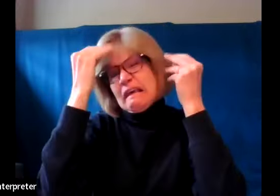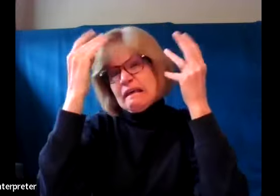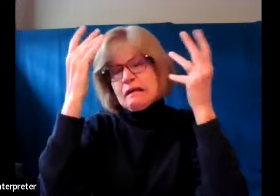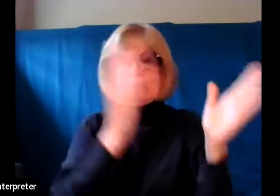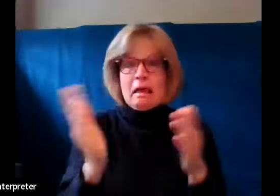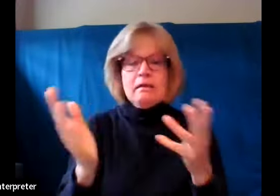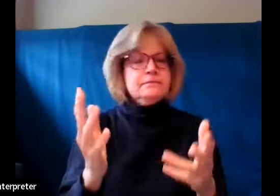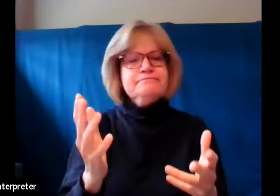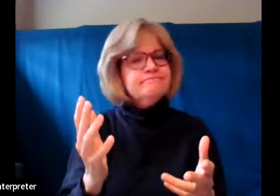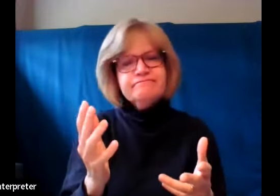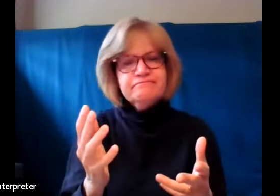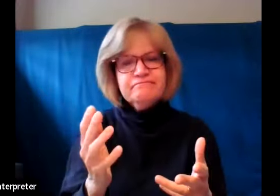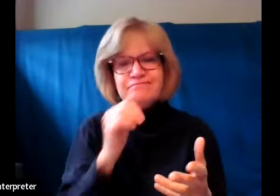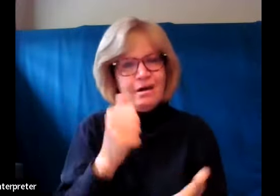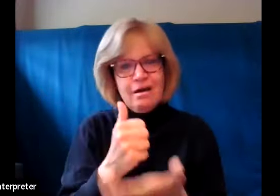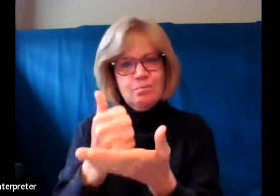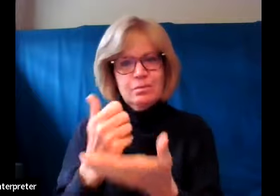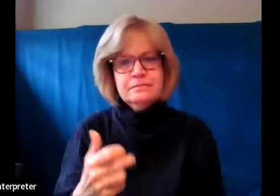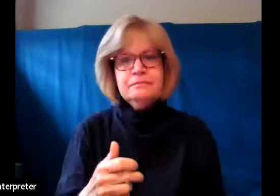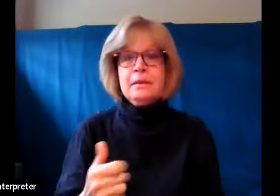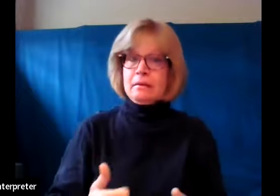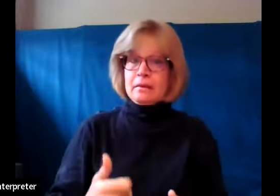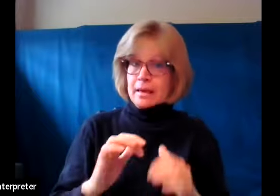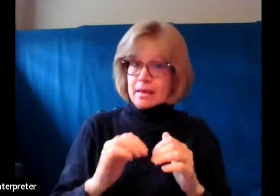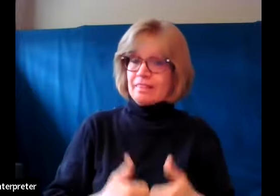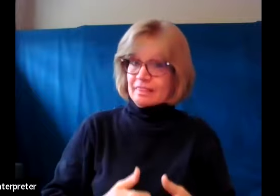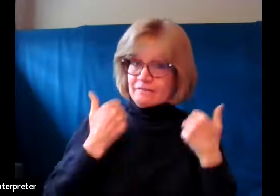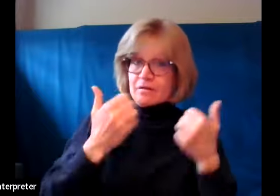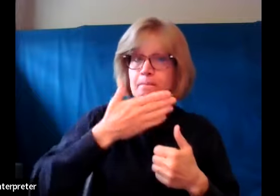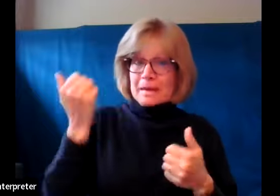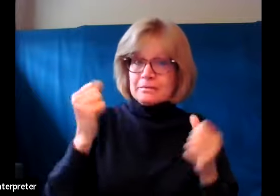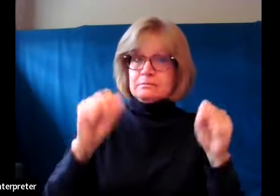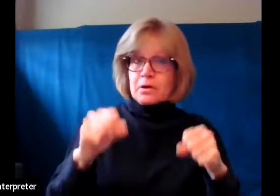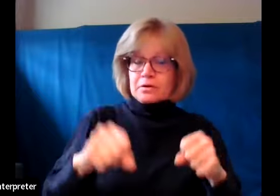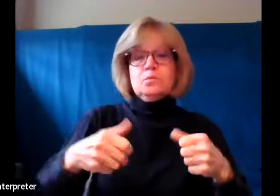really do is live as best as we can in the world that we have.